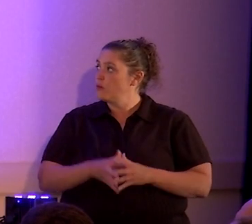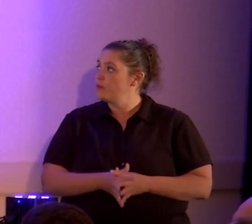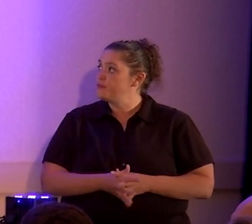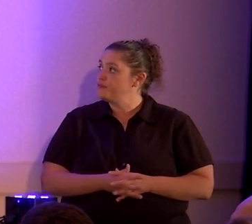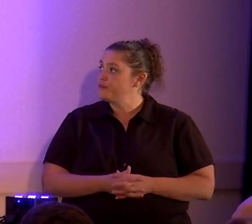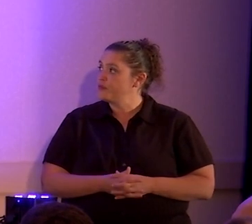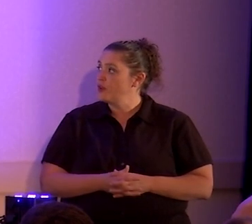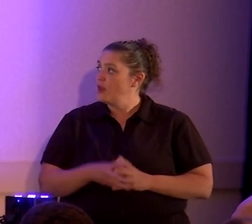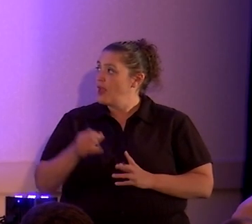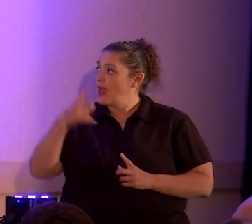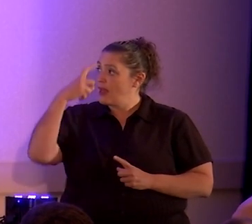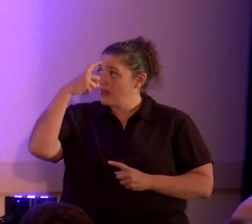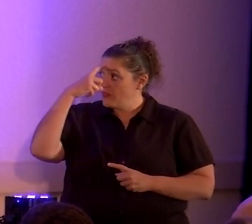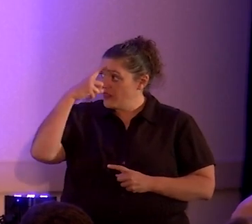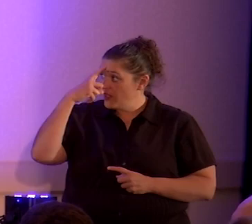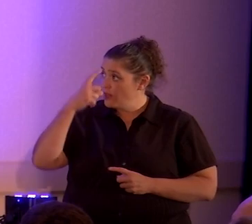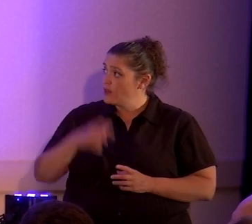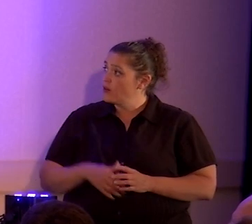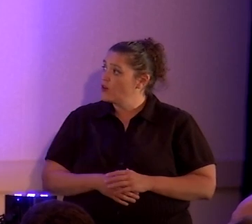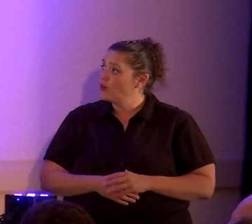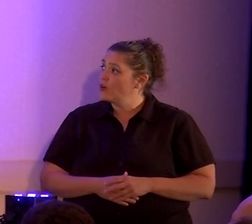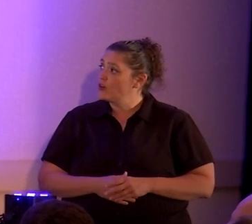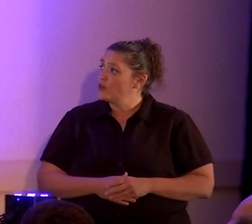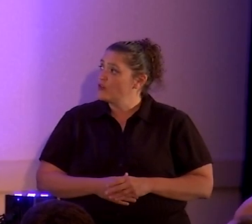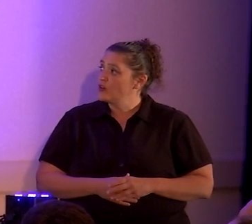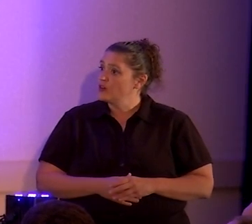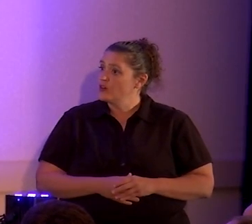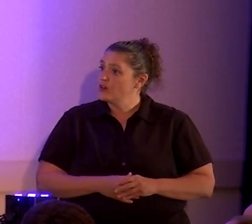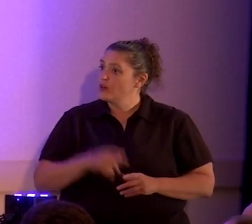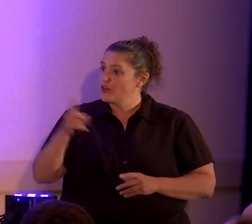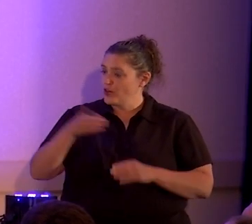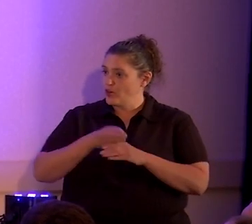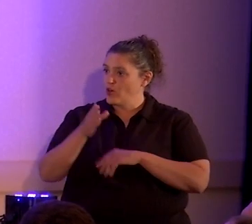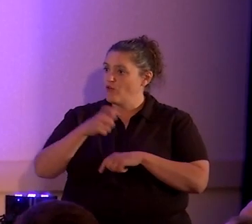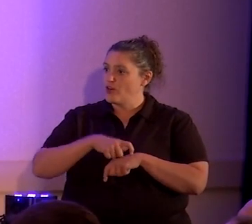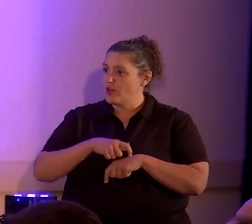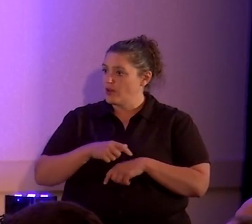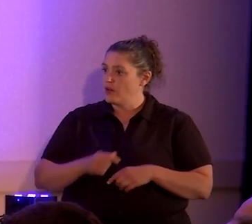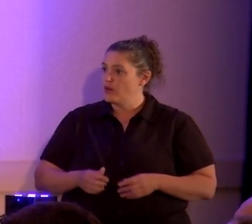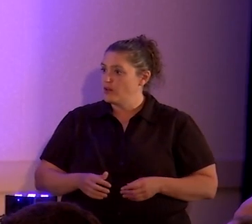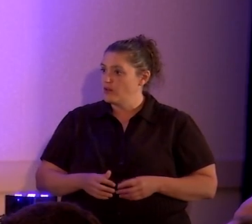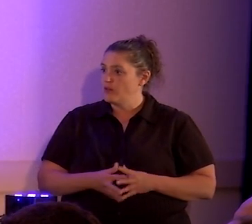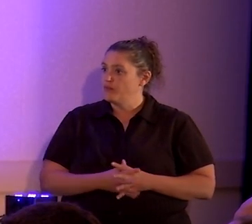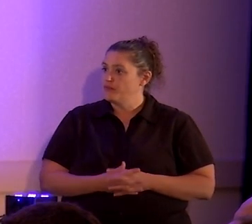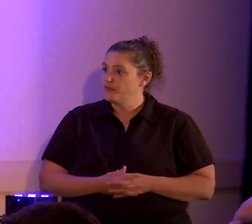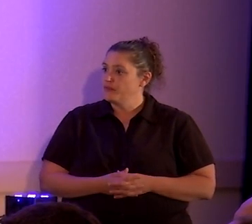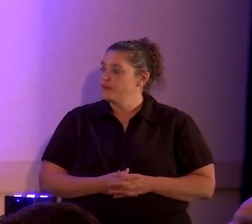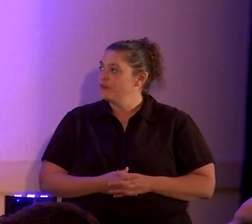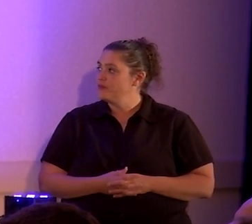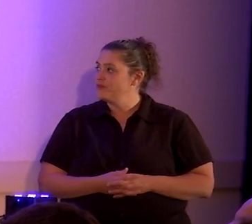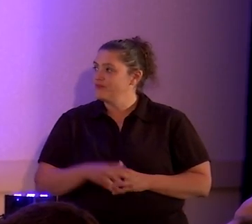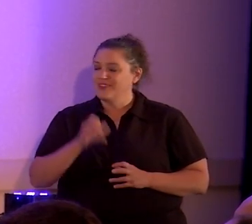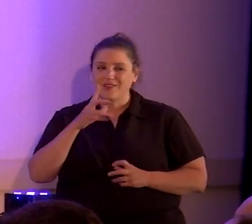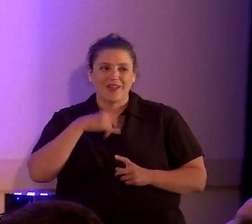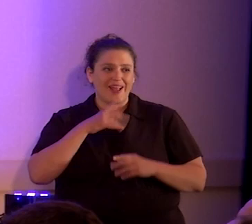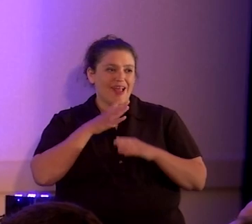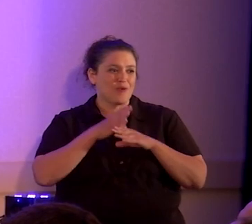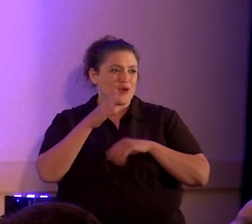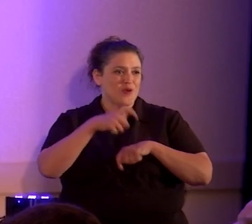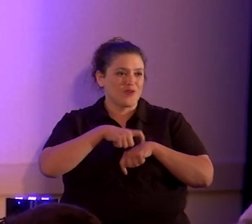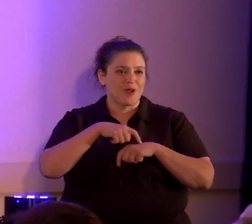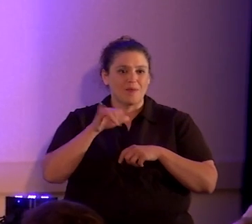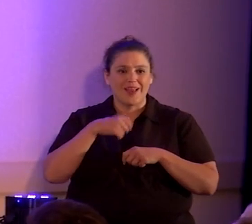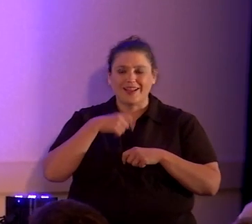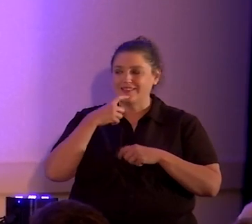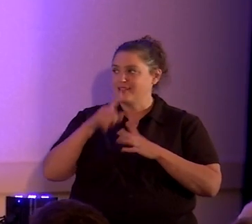And that, I think, am I at the end or over time? Over. I'm sorry. Yeah, as I said at the